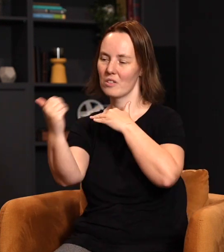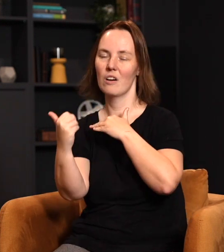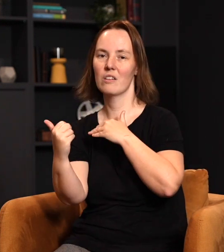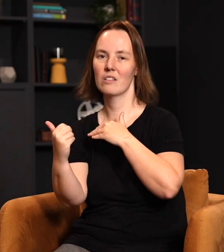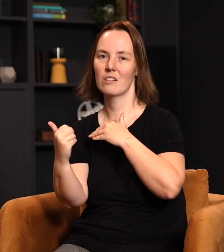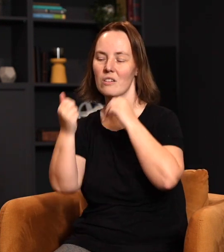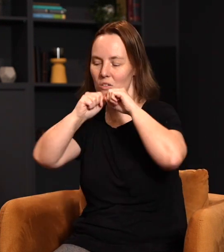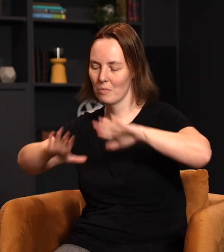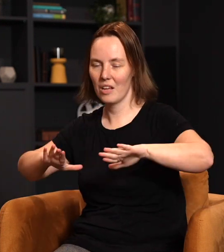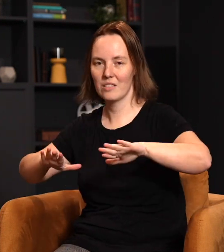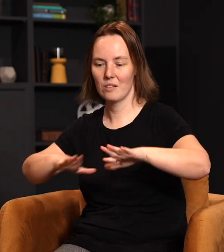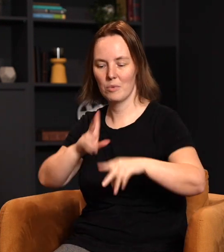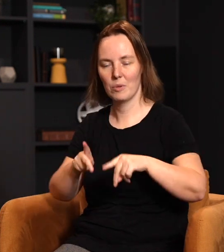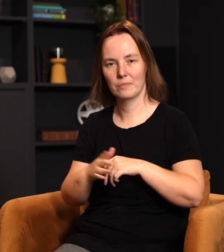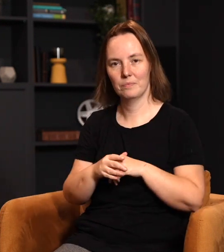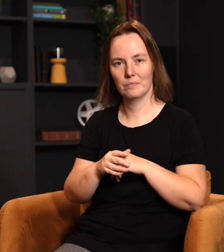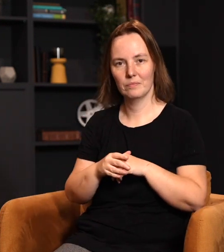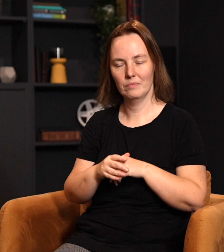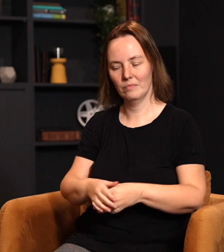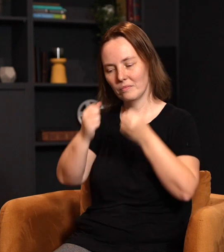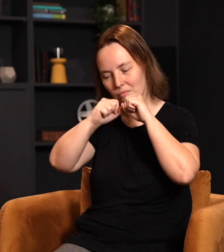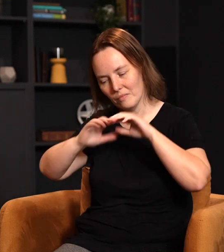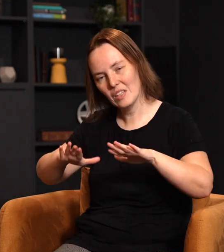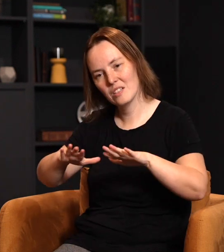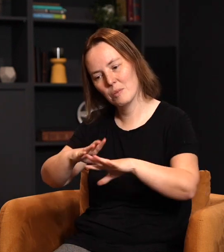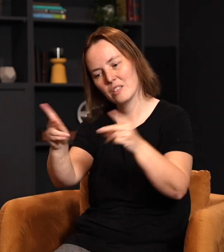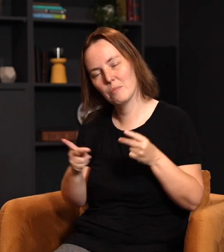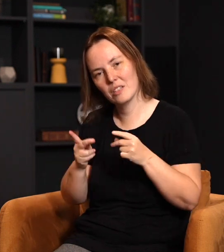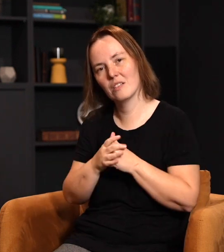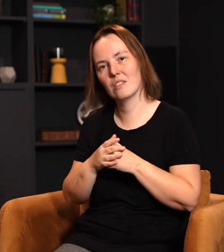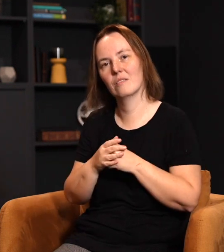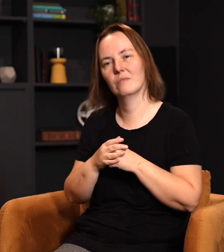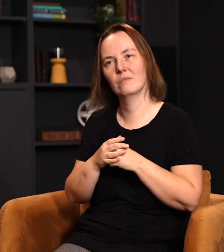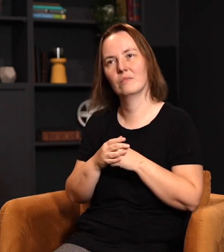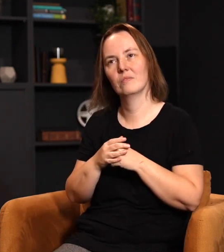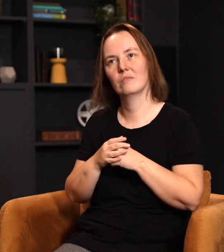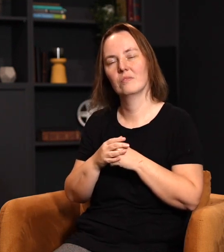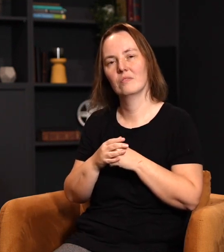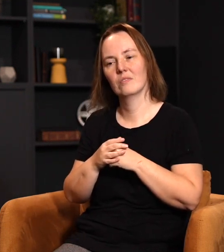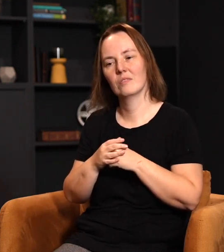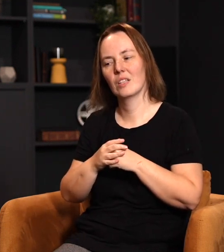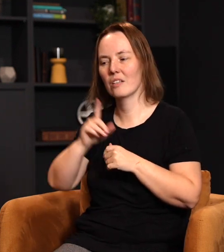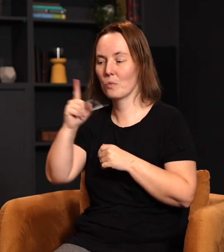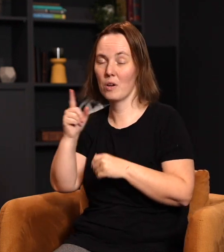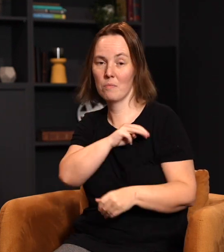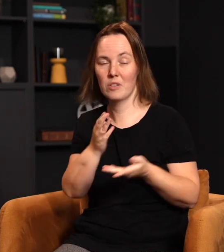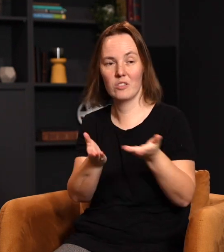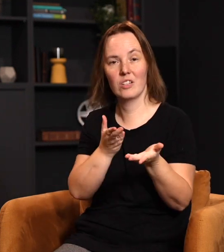we are also called to bless people, to bless places. And, you I think it's one ministry in